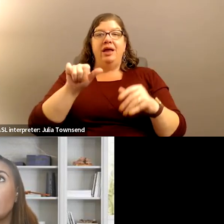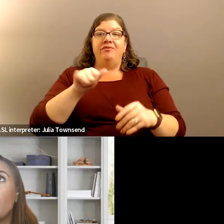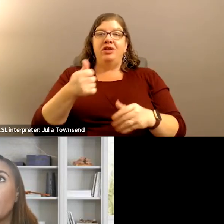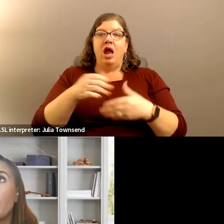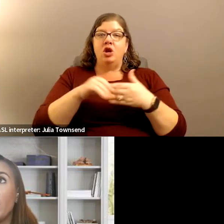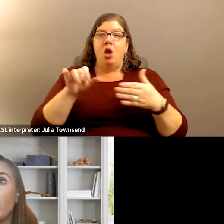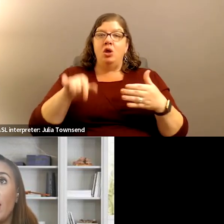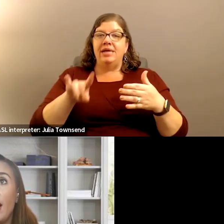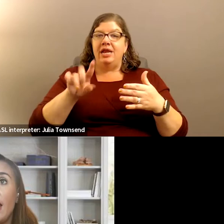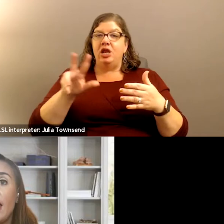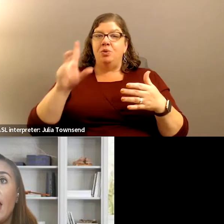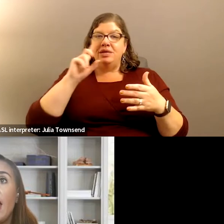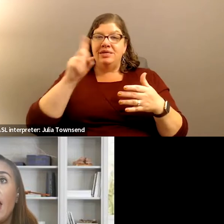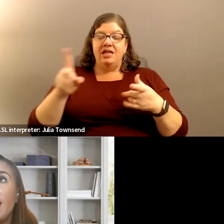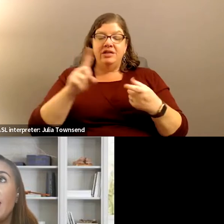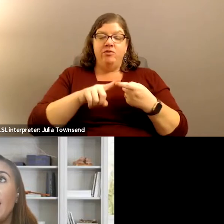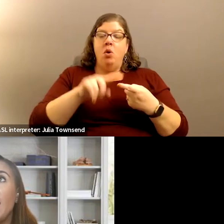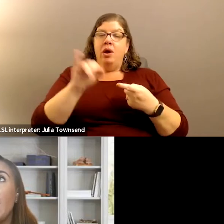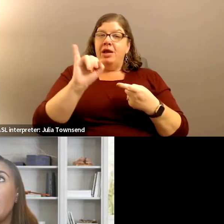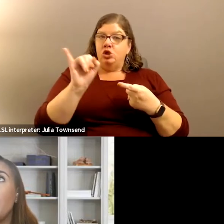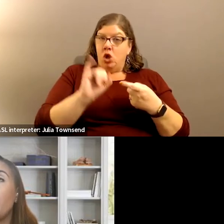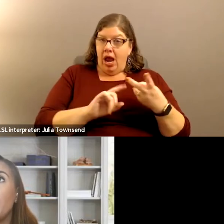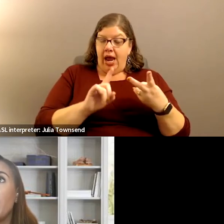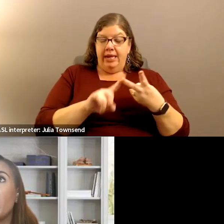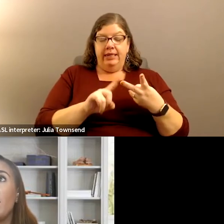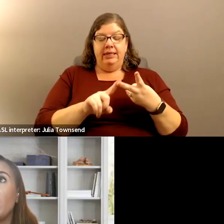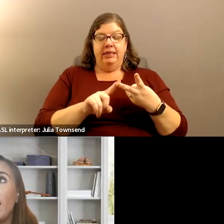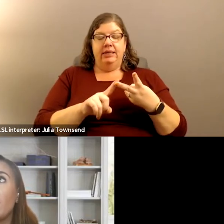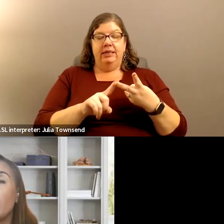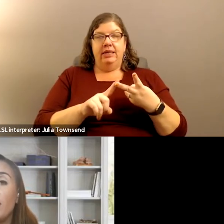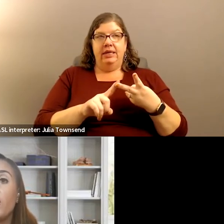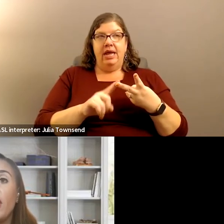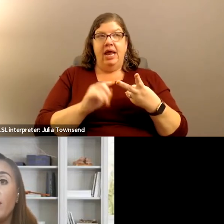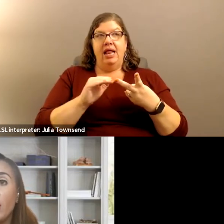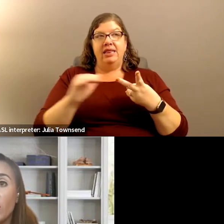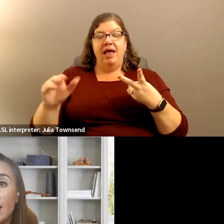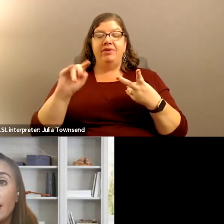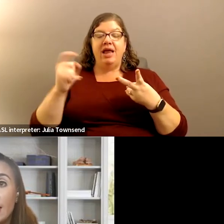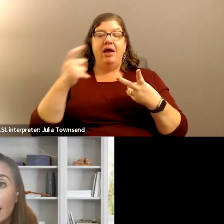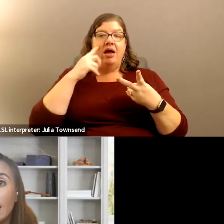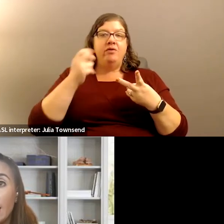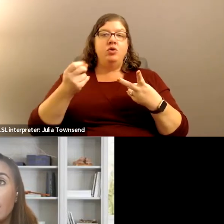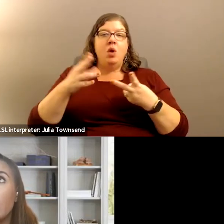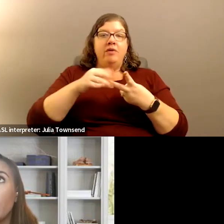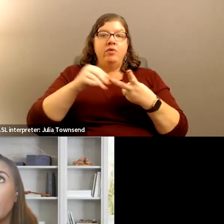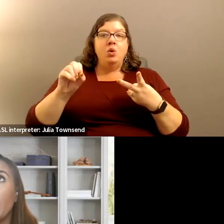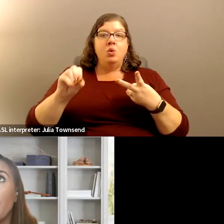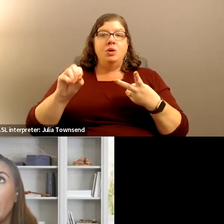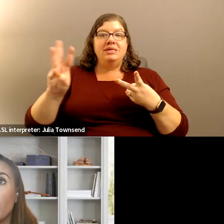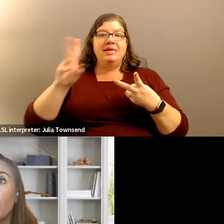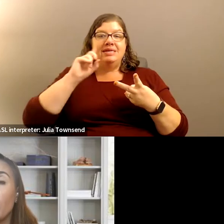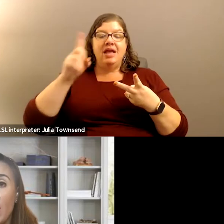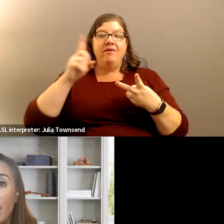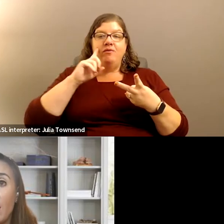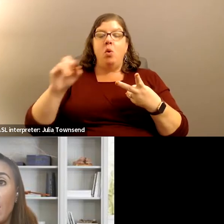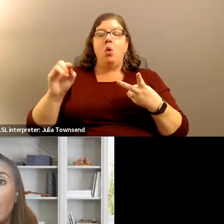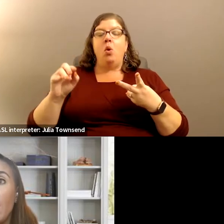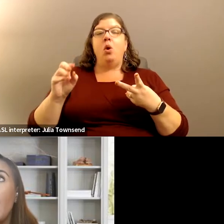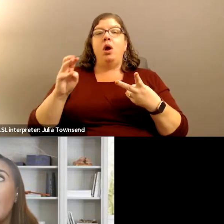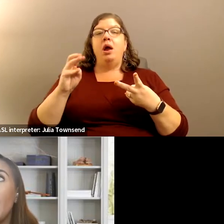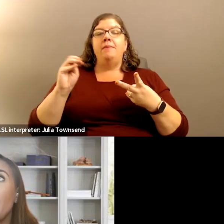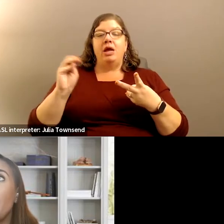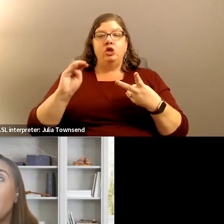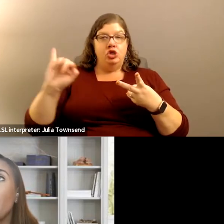for measure I, and then pretty much a level tax rate of $12.06 for measure J. Okay.